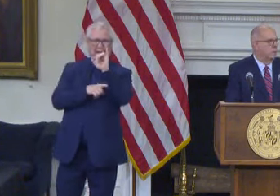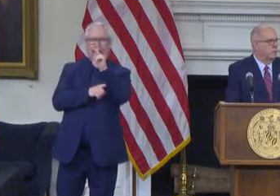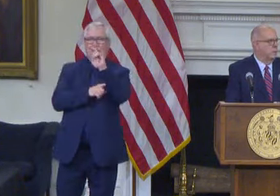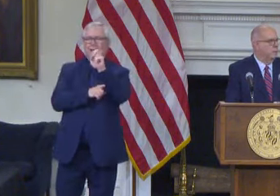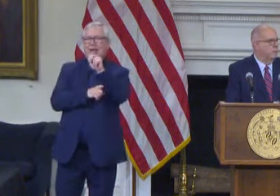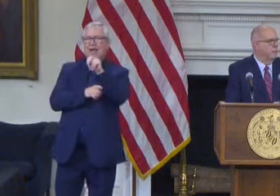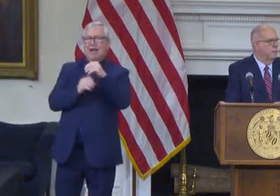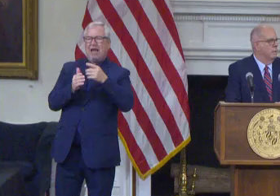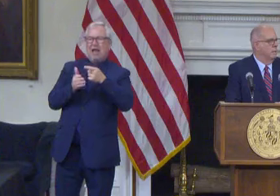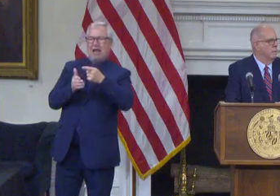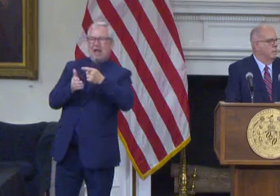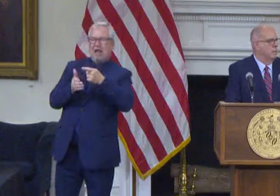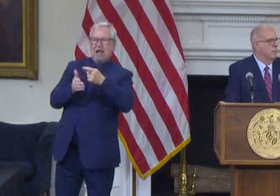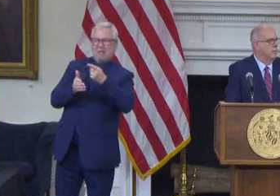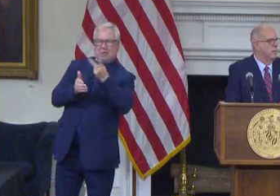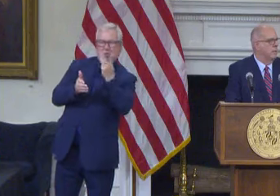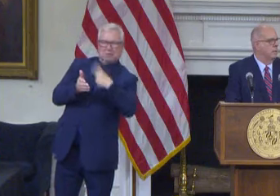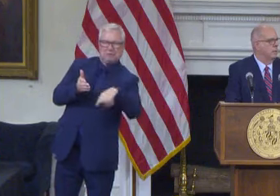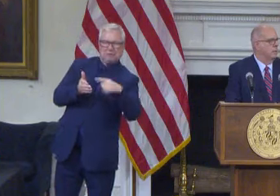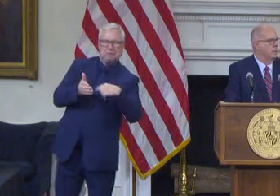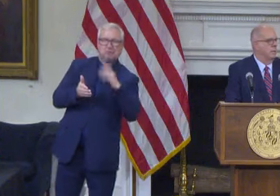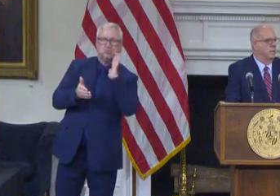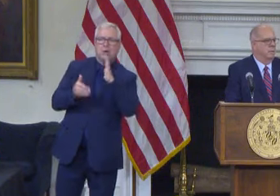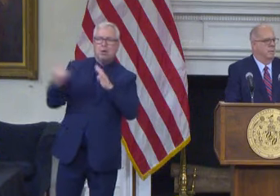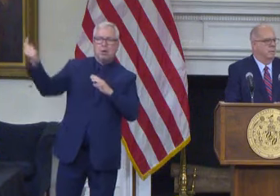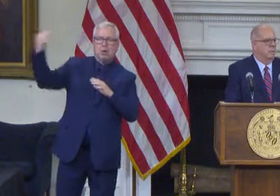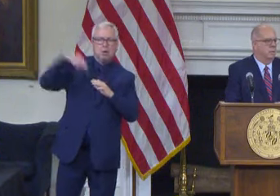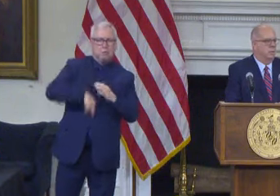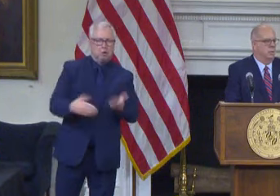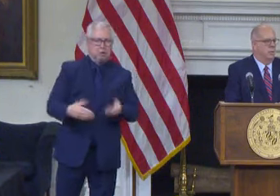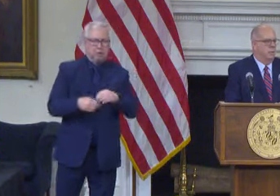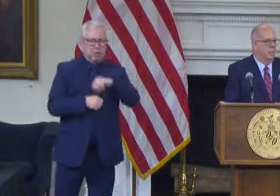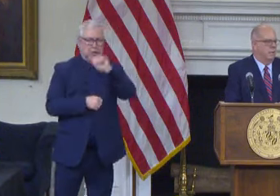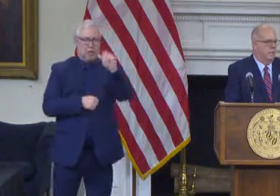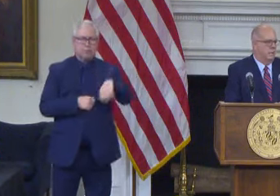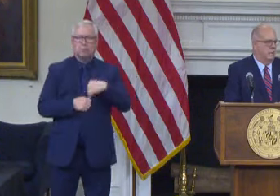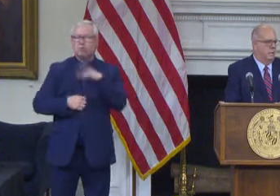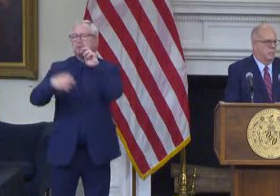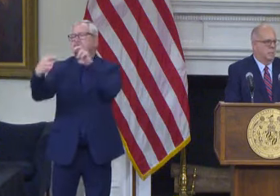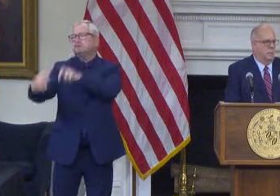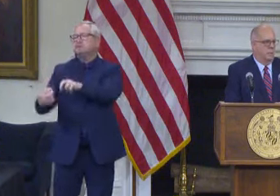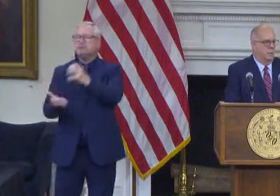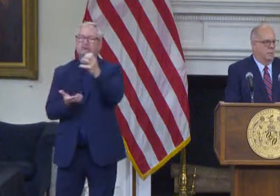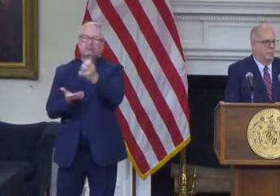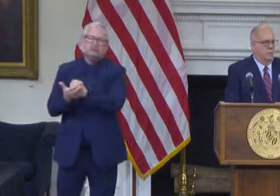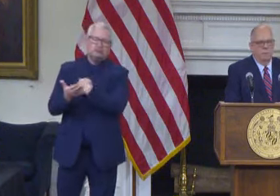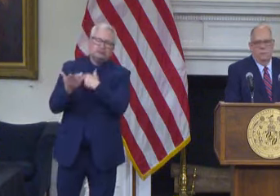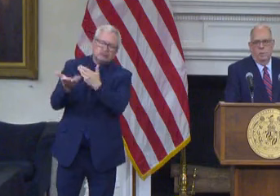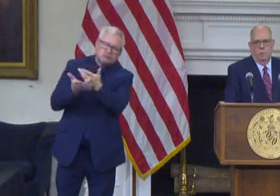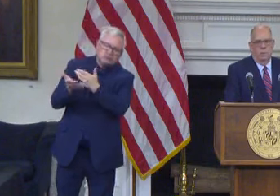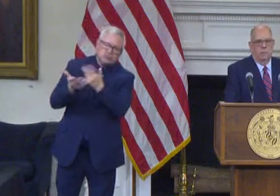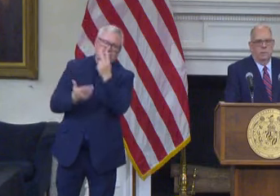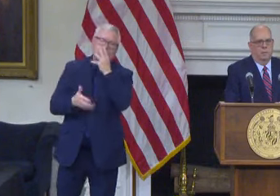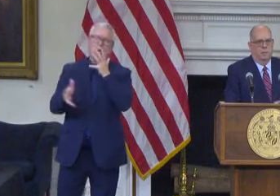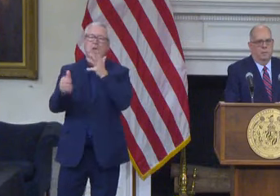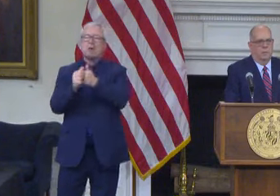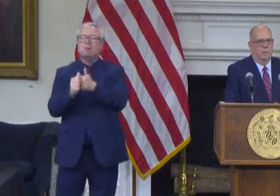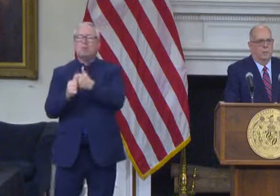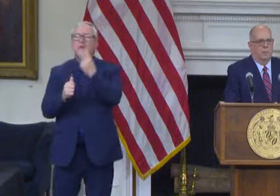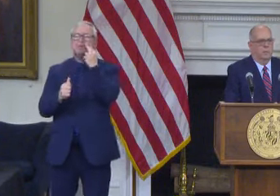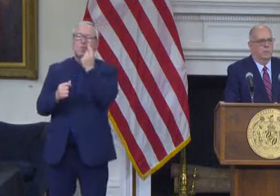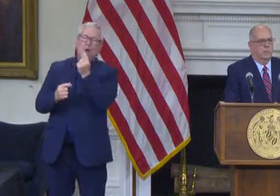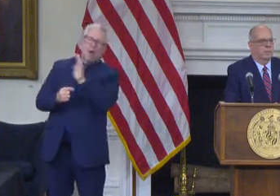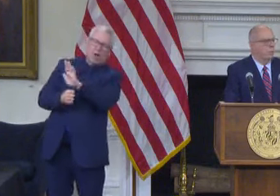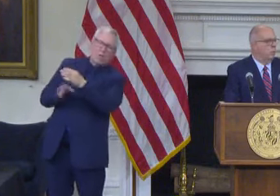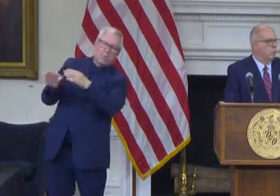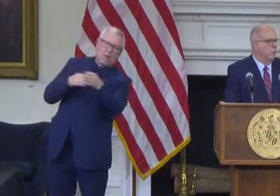weeks I think he's going to come visit us here in annapolis and sit down together and so we're hoping to have a chance to catch up with him and what his plans are for the